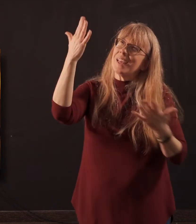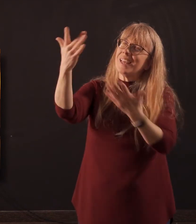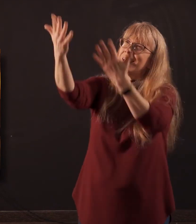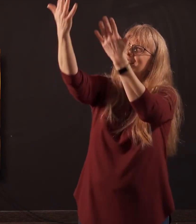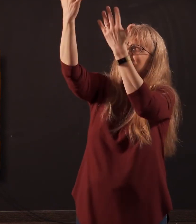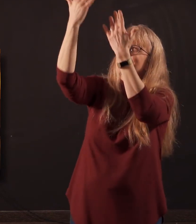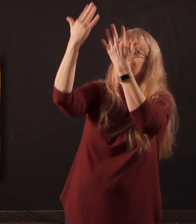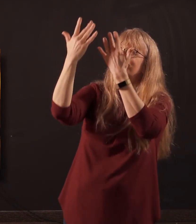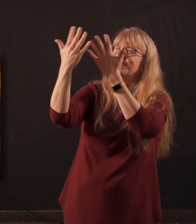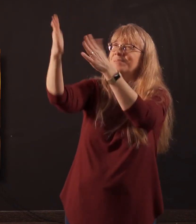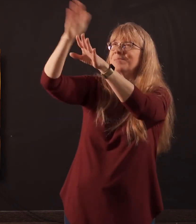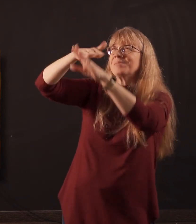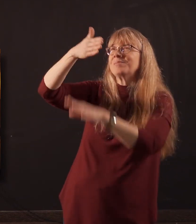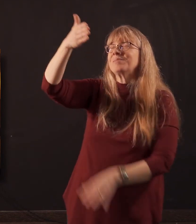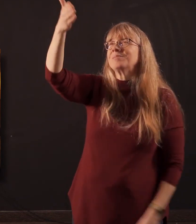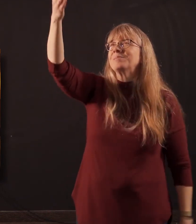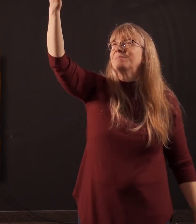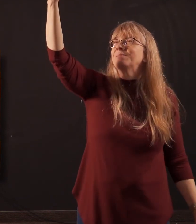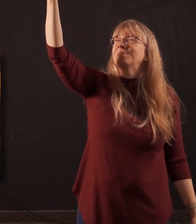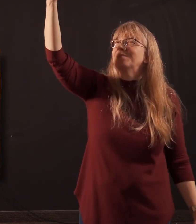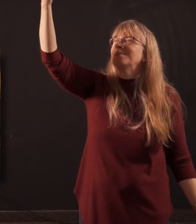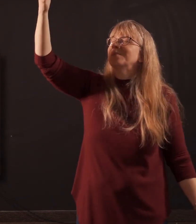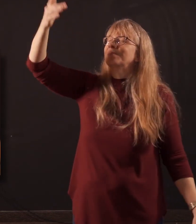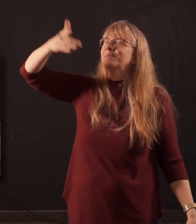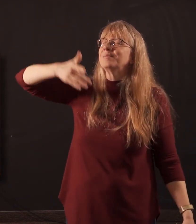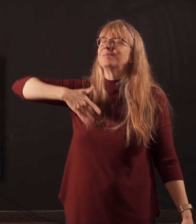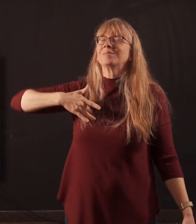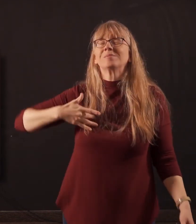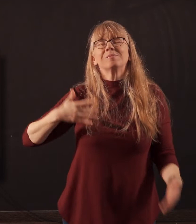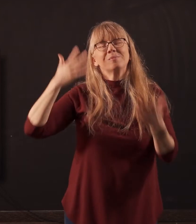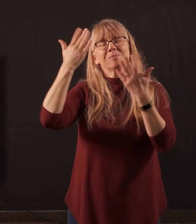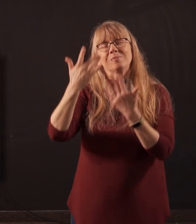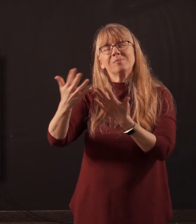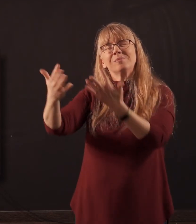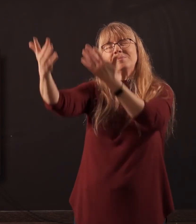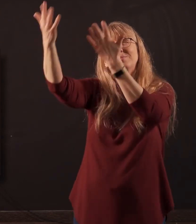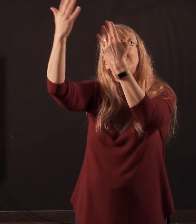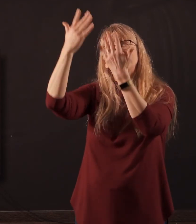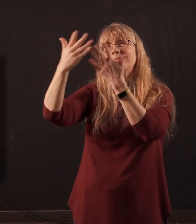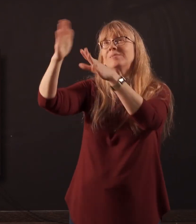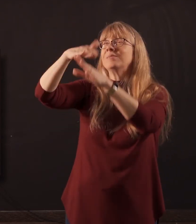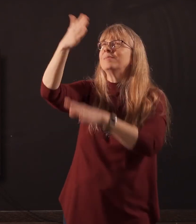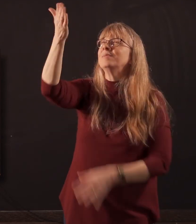on you I will wait on you